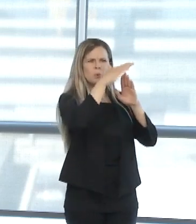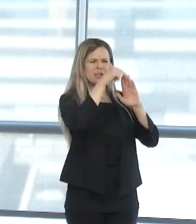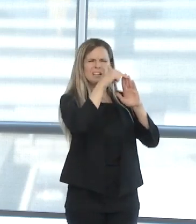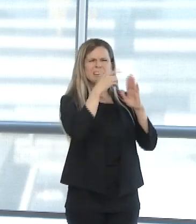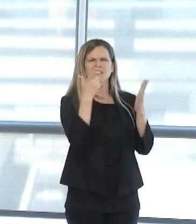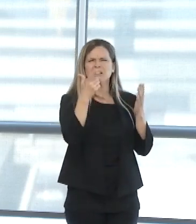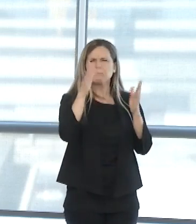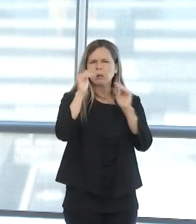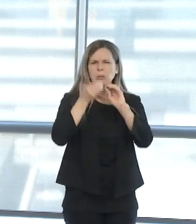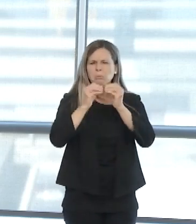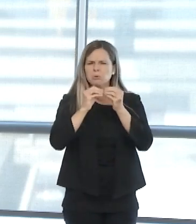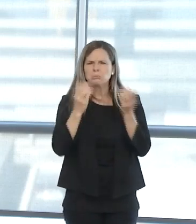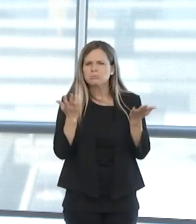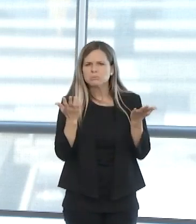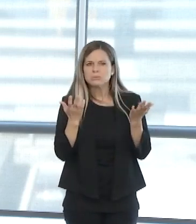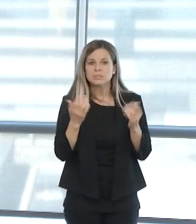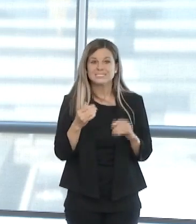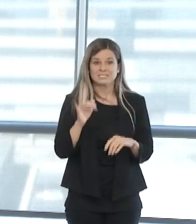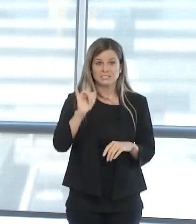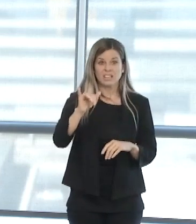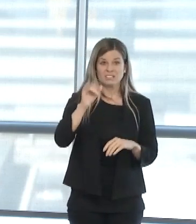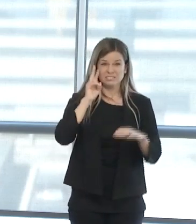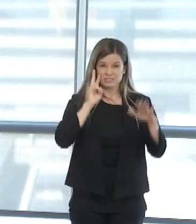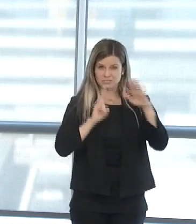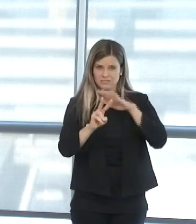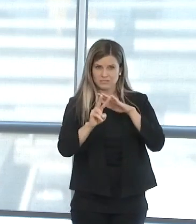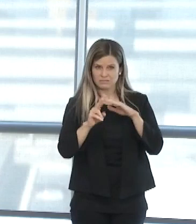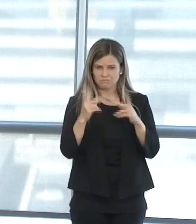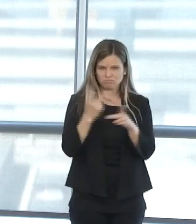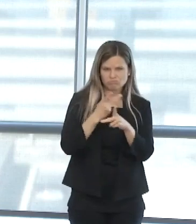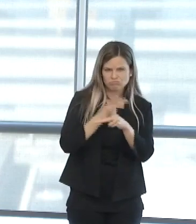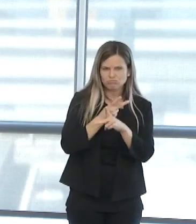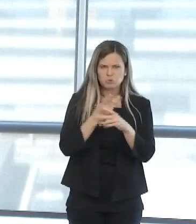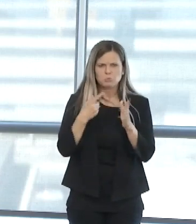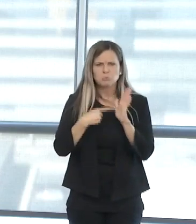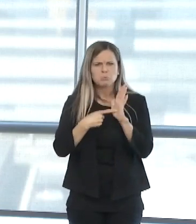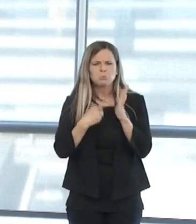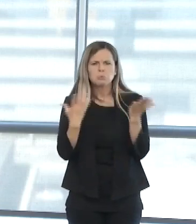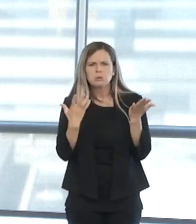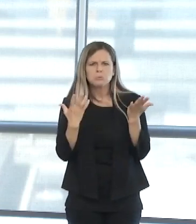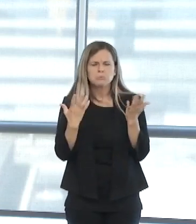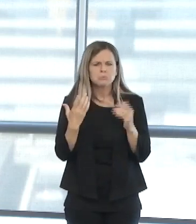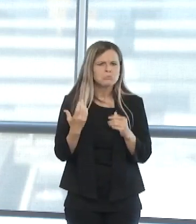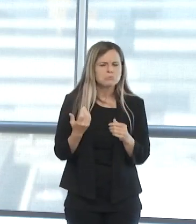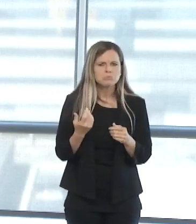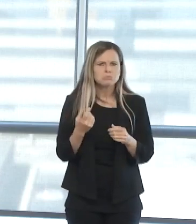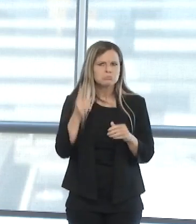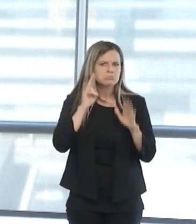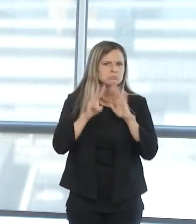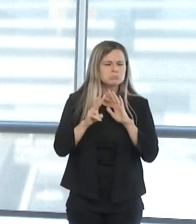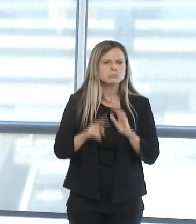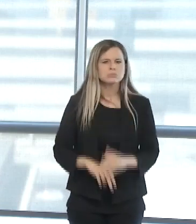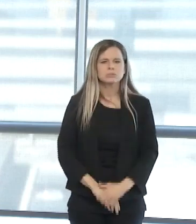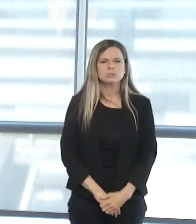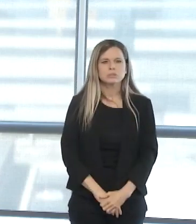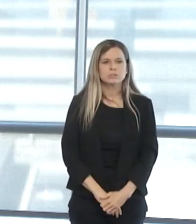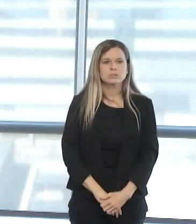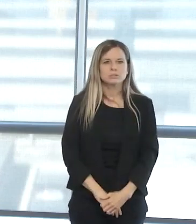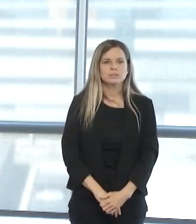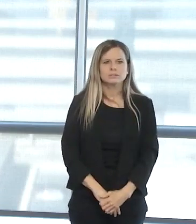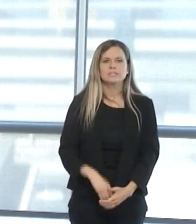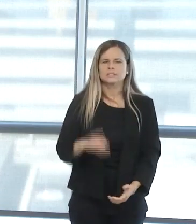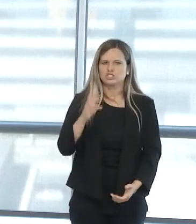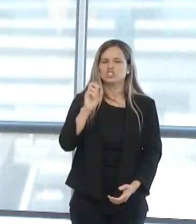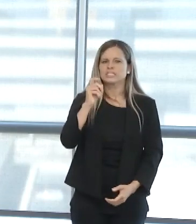is that predictive model developed? I'm going to ask Dr. Sanders to answer that question, since we've been engaged with